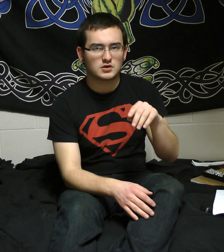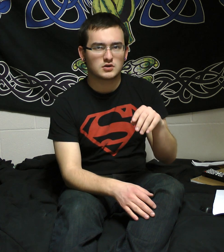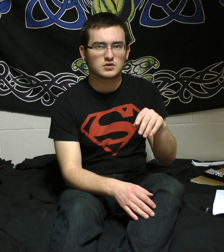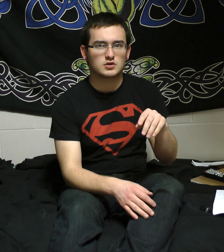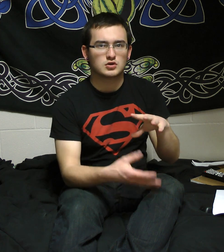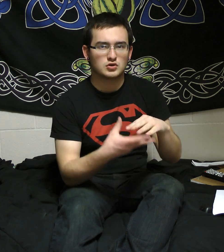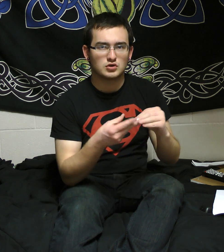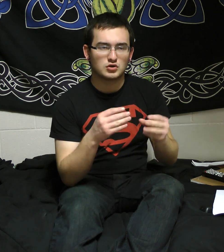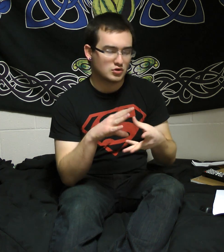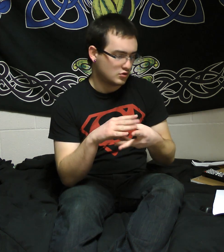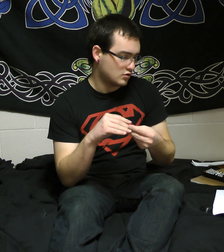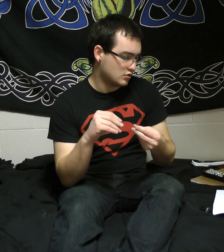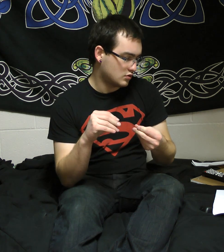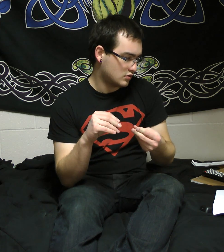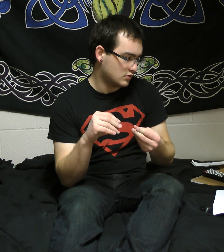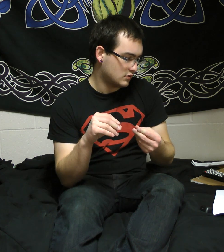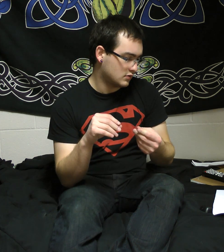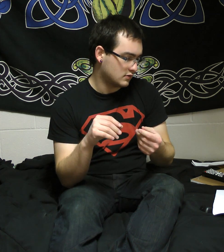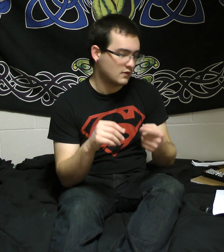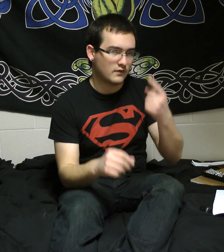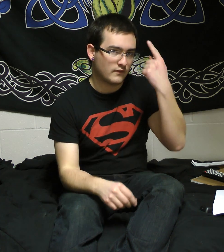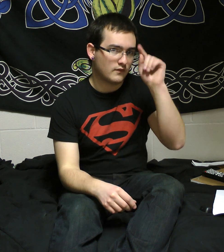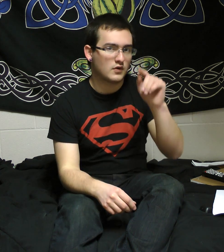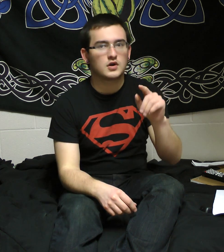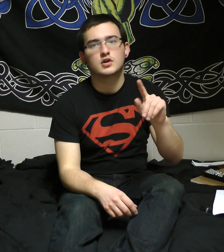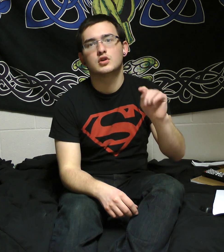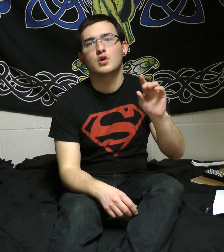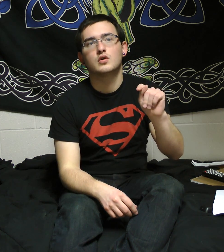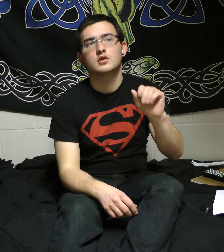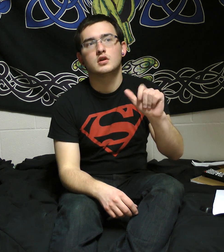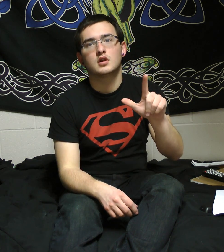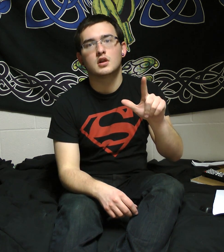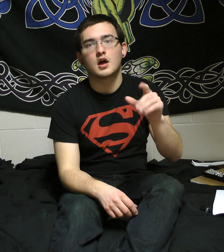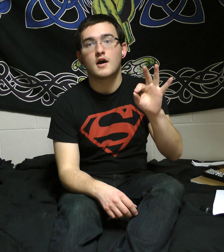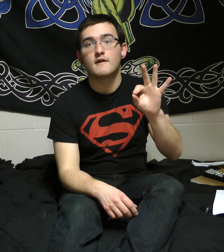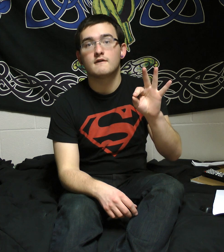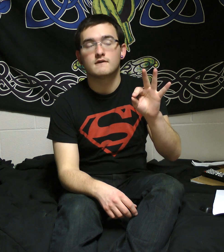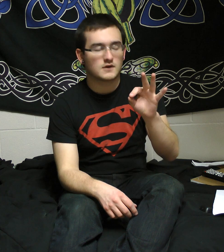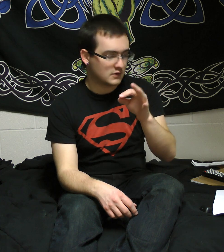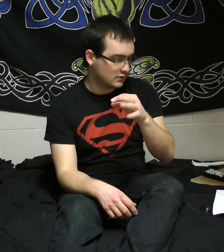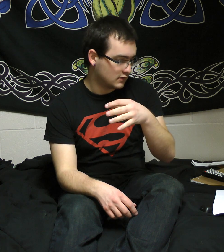Picture-perfect memories scattered all around the floor